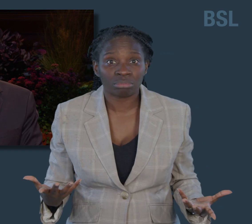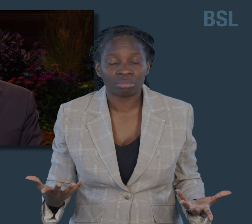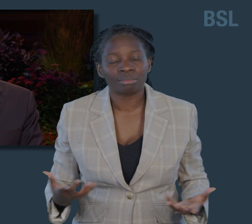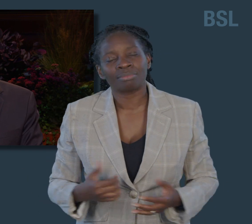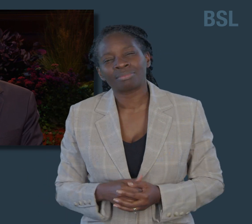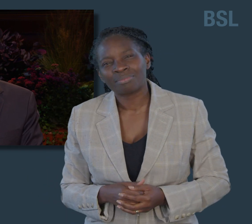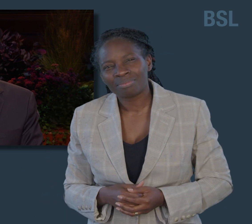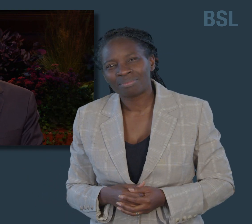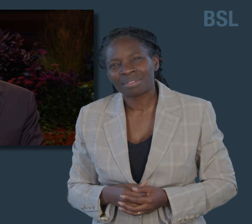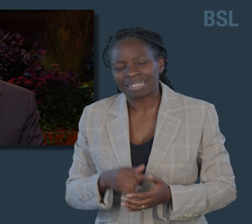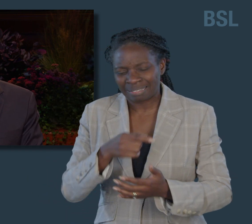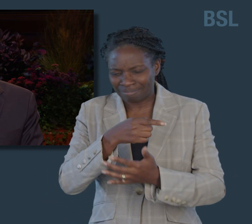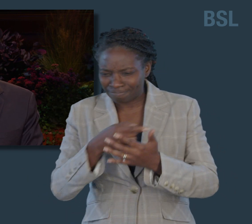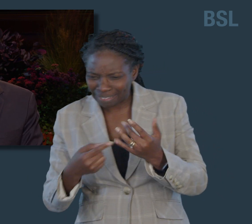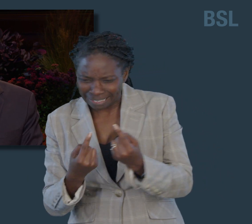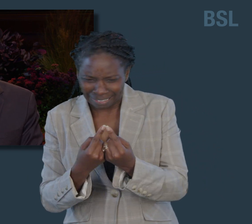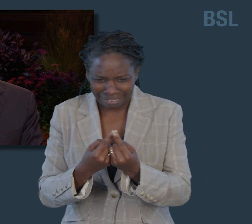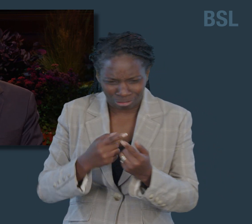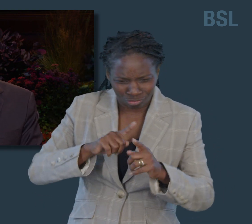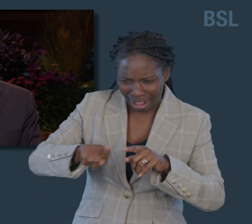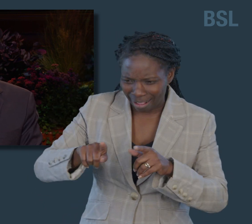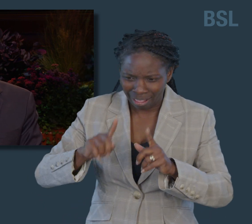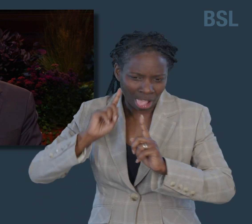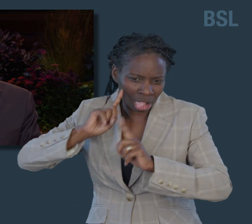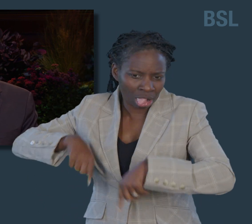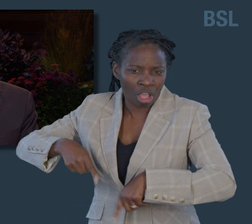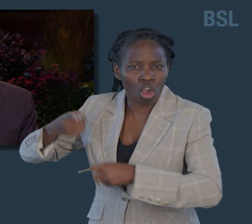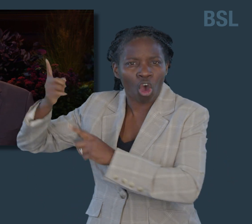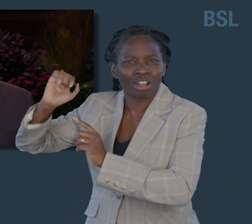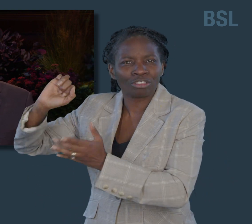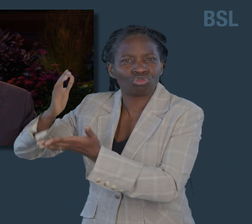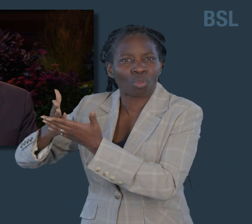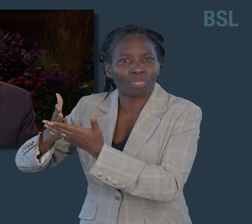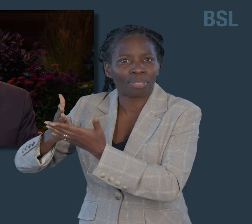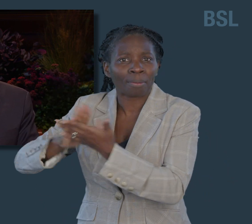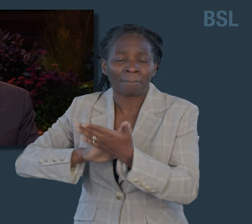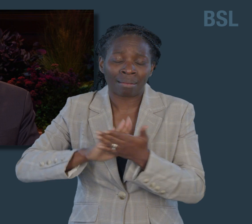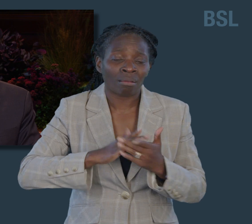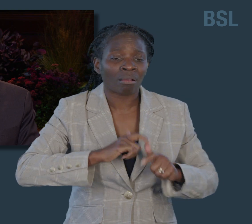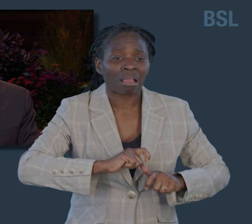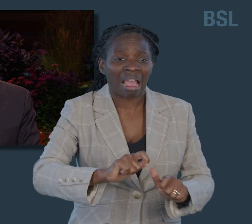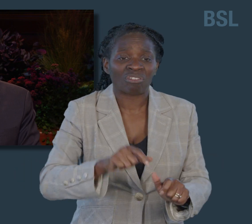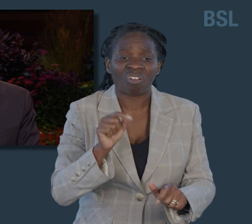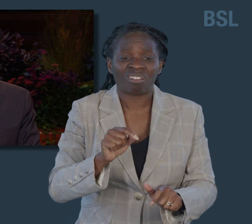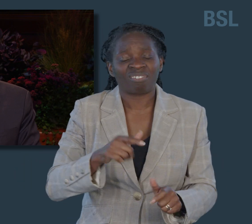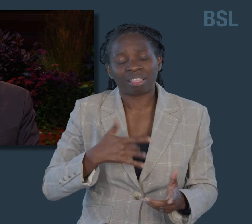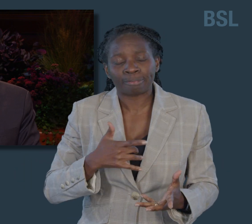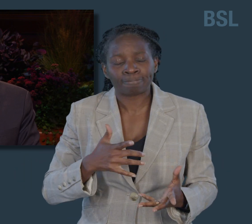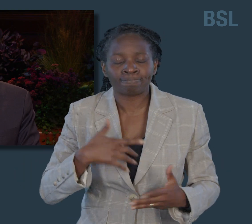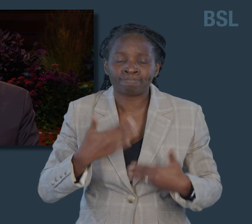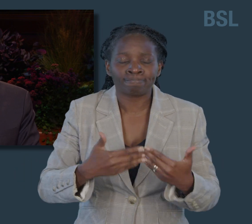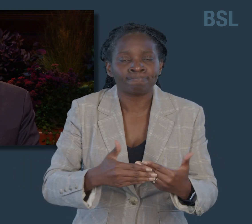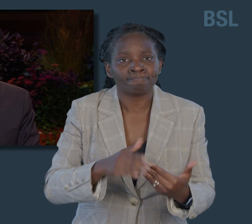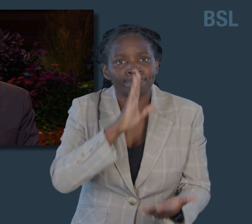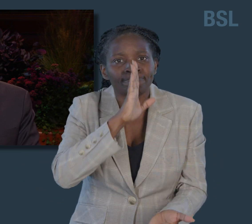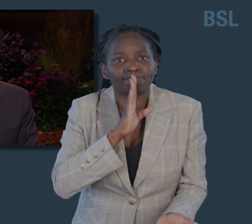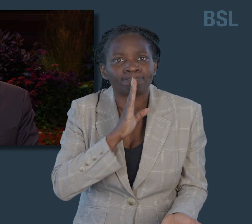deviations from God's truth have led to great sorrow. While some things may depend on in